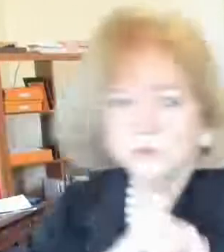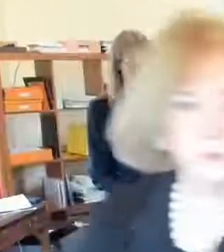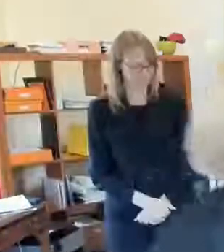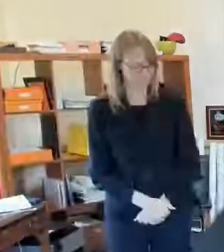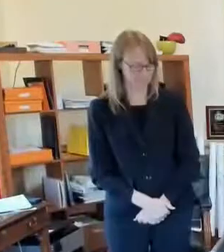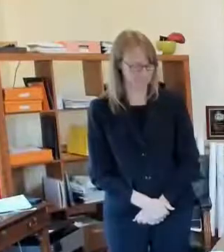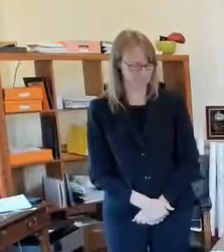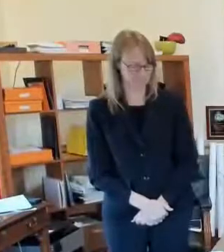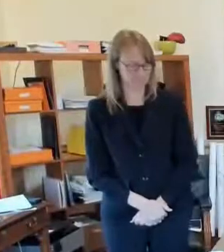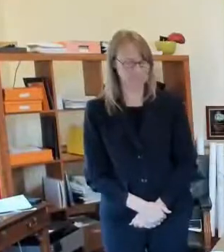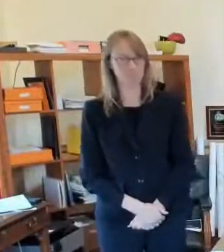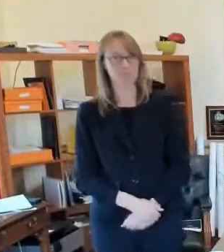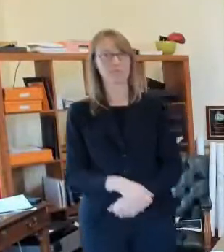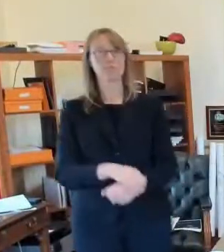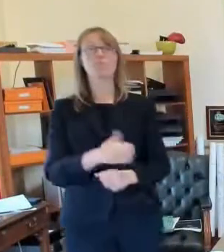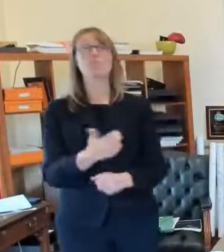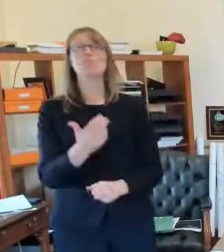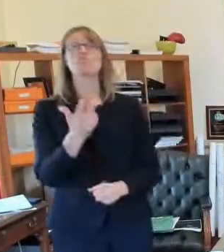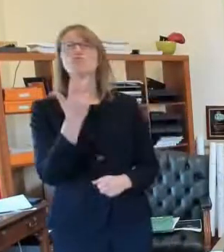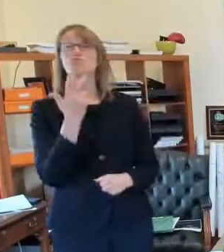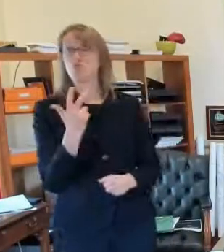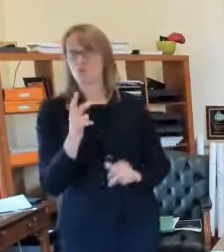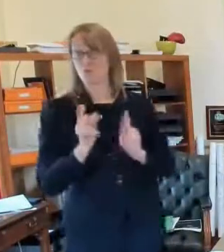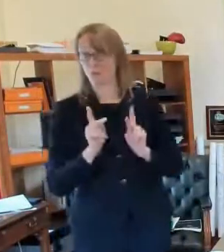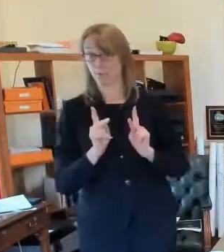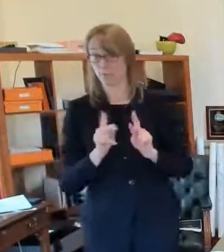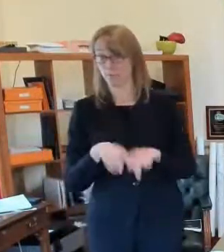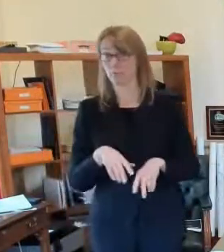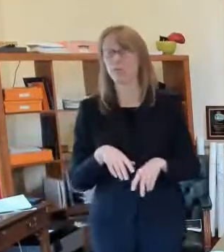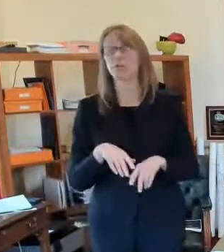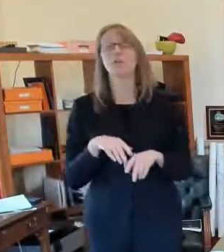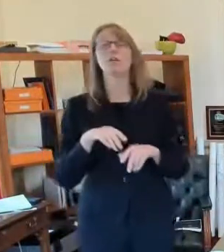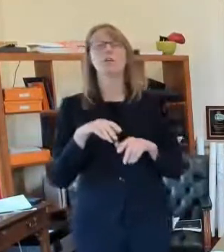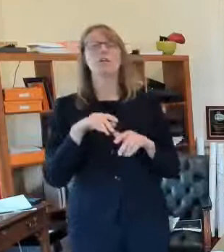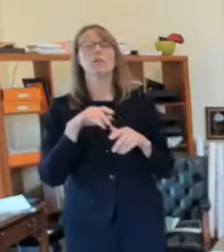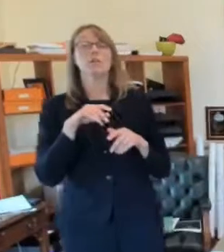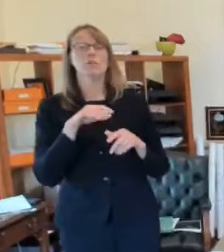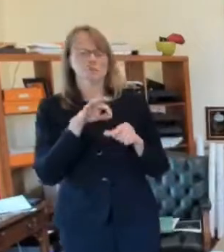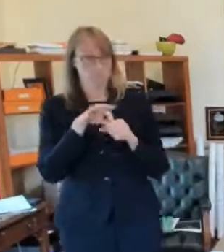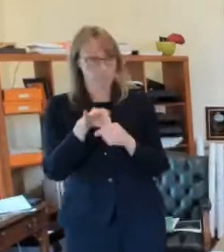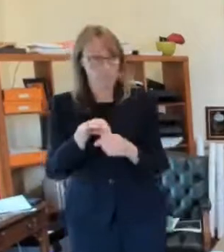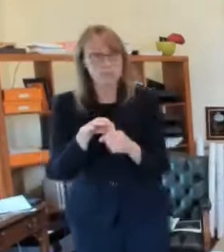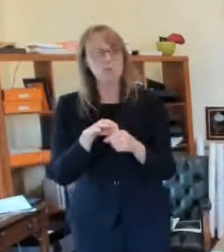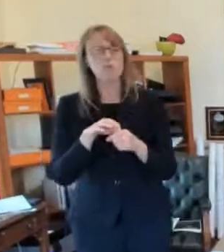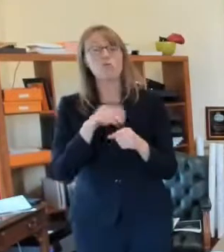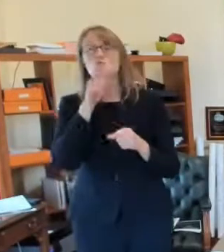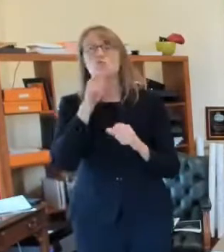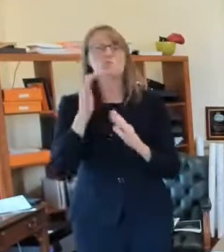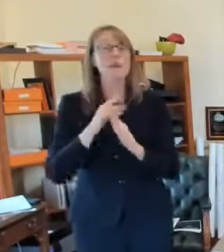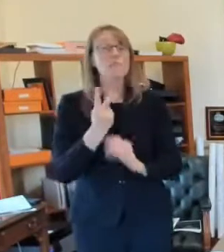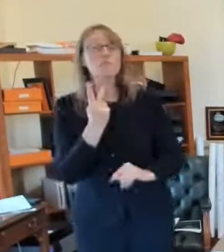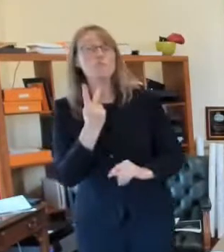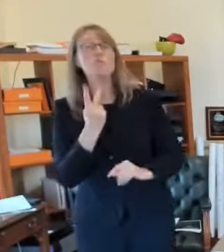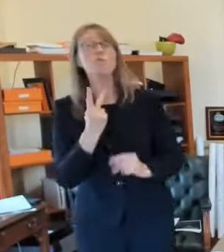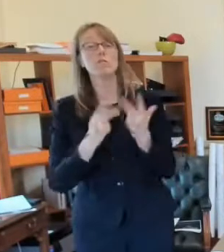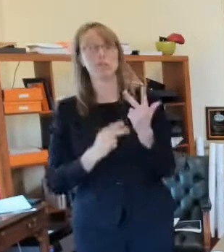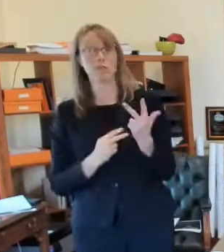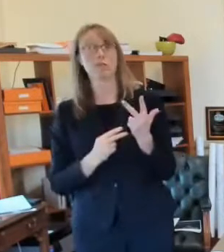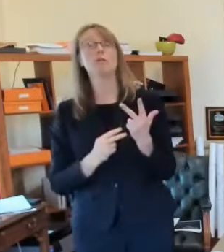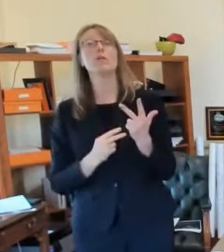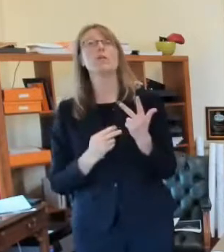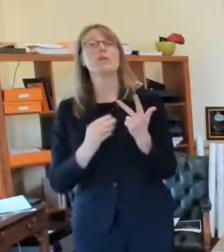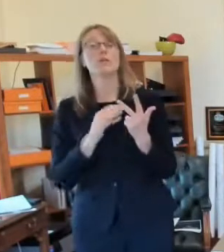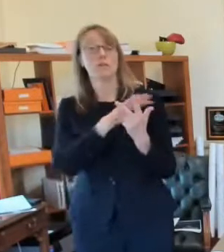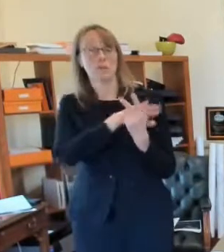excuse me the election board is uh we'll do some some mailings and some education around that that's why we found the 75 000